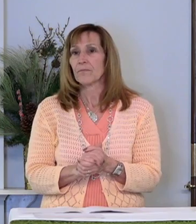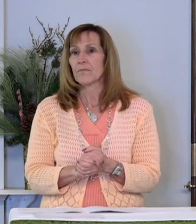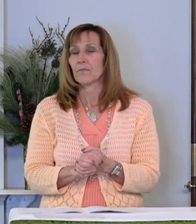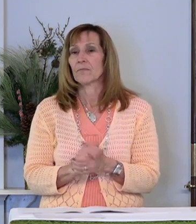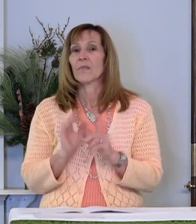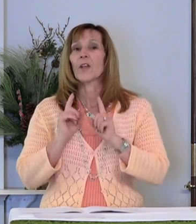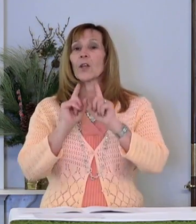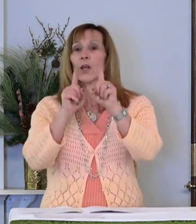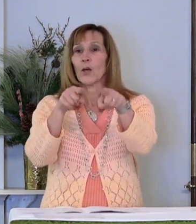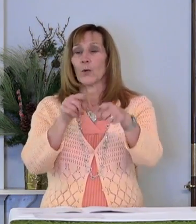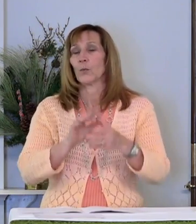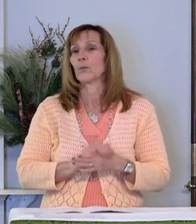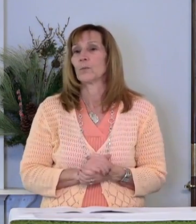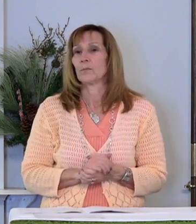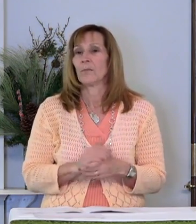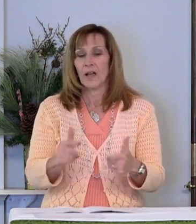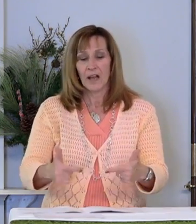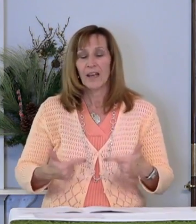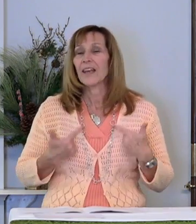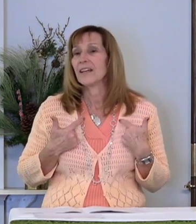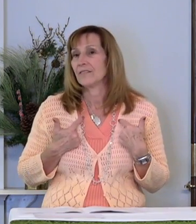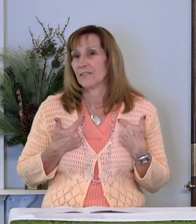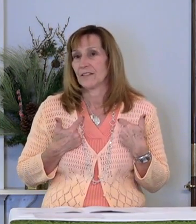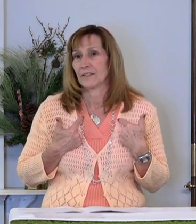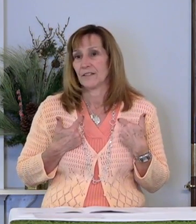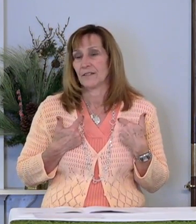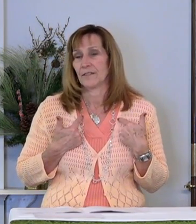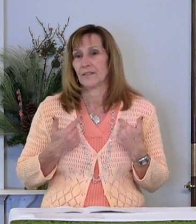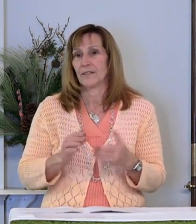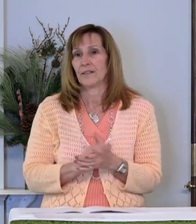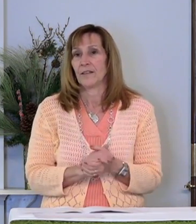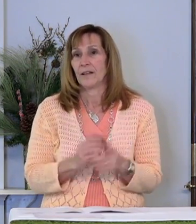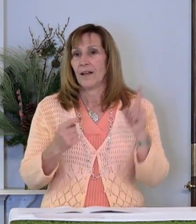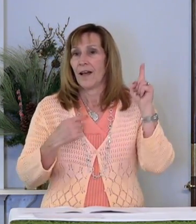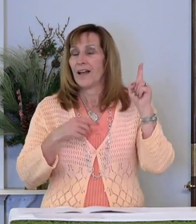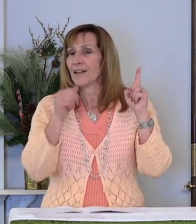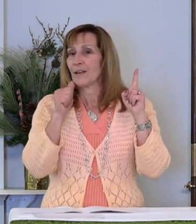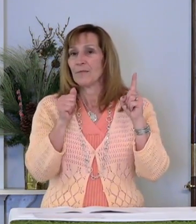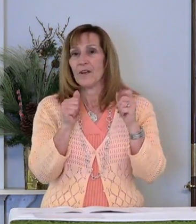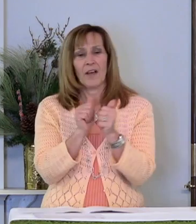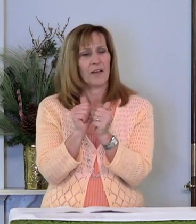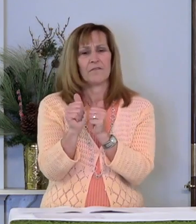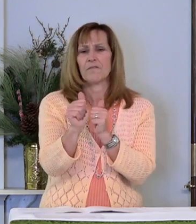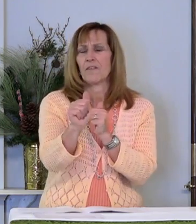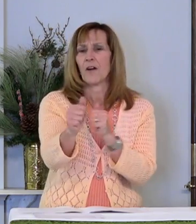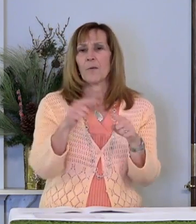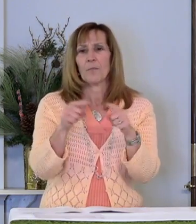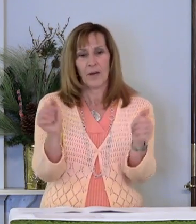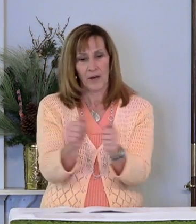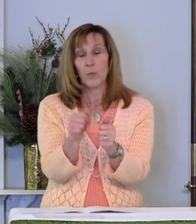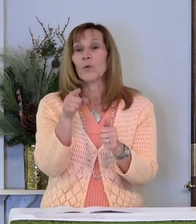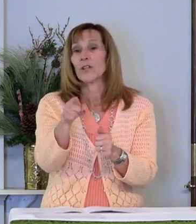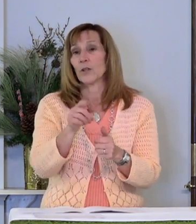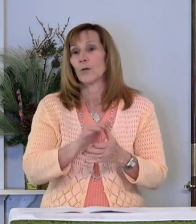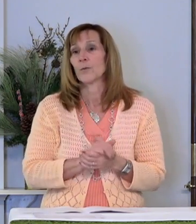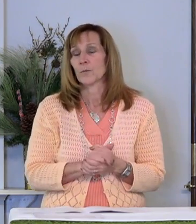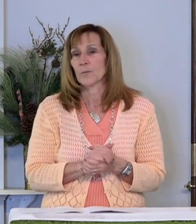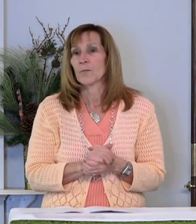Go, live. I am not distant, but I am with you